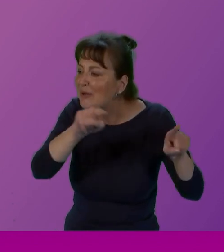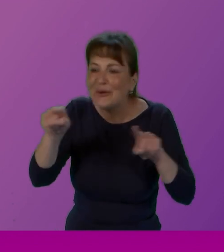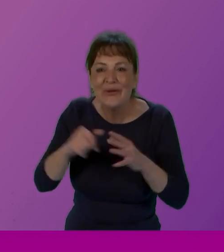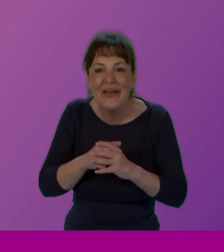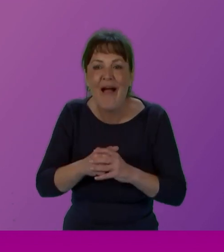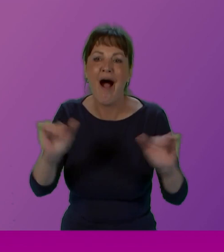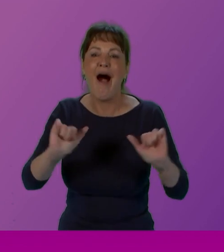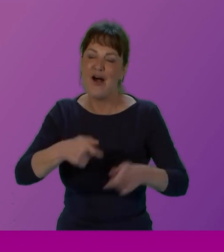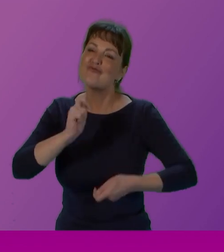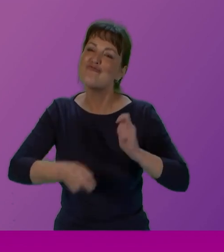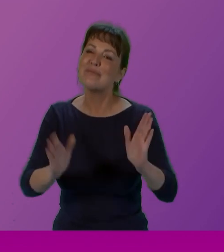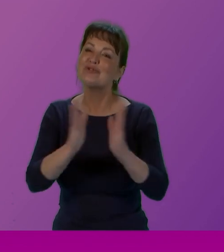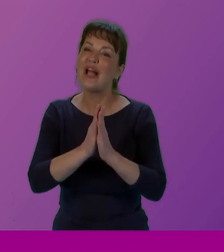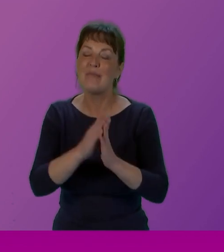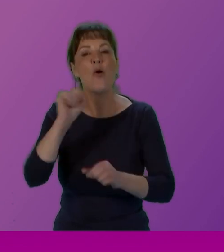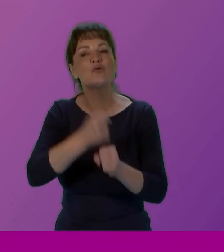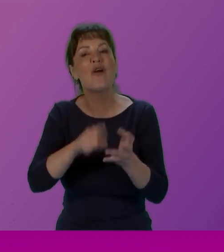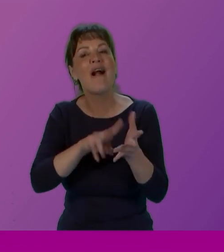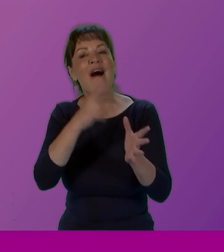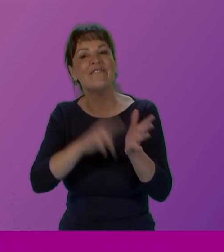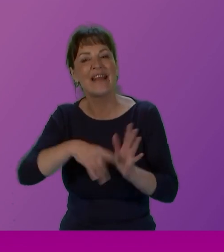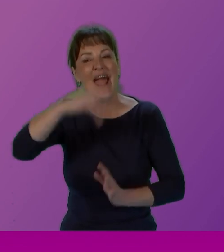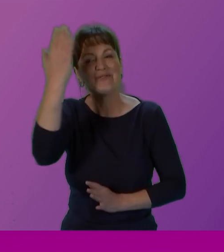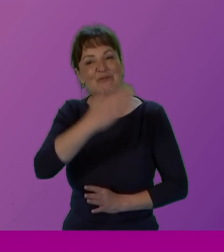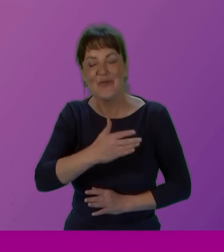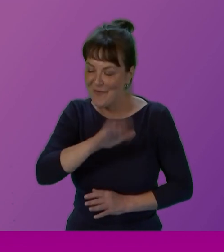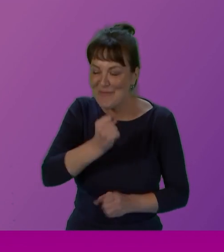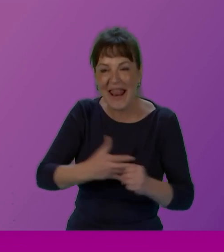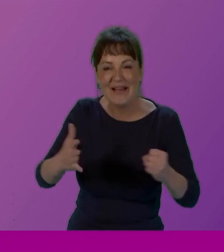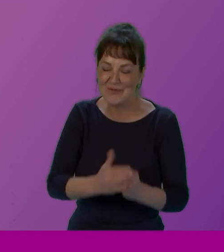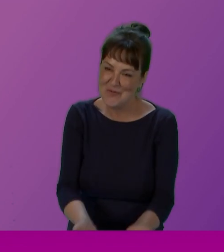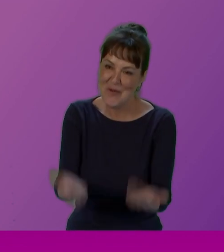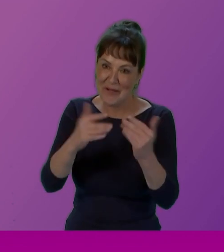Are you? Jimchapel High and Govan High School. So, welcome, girls.